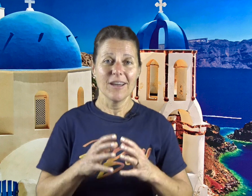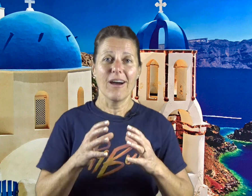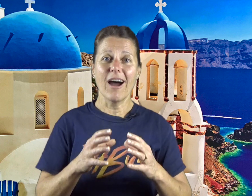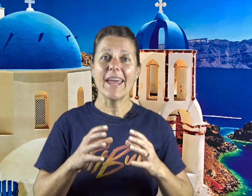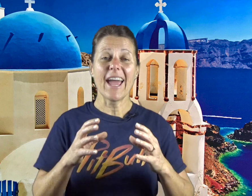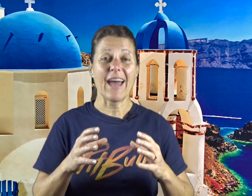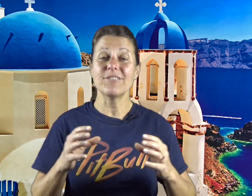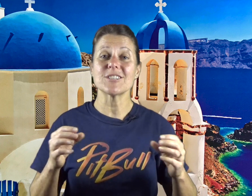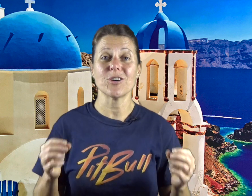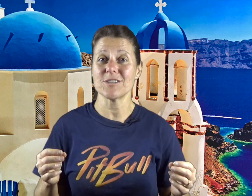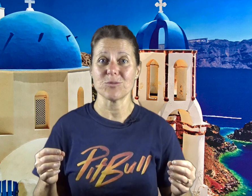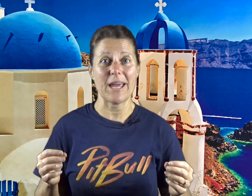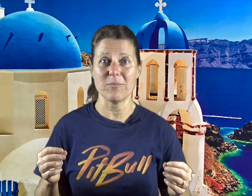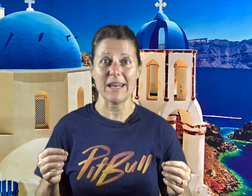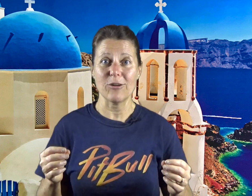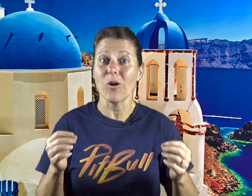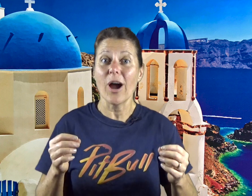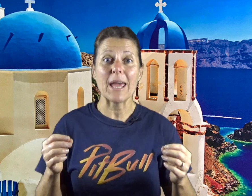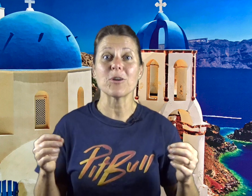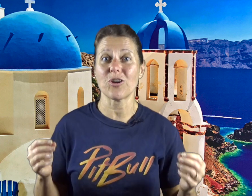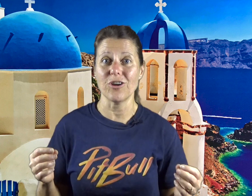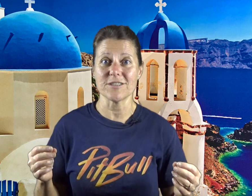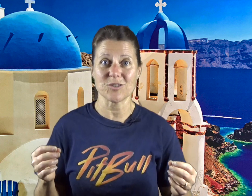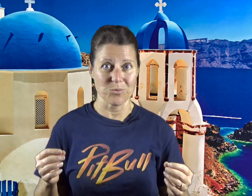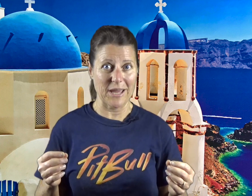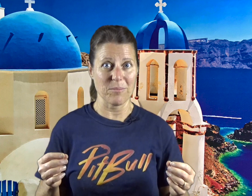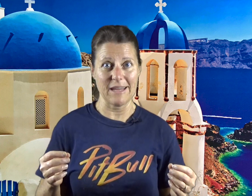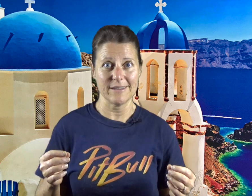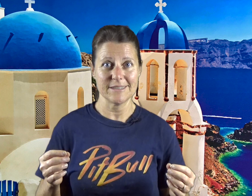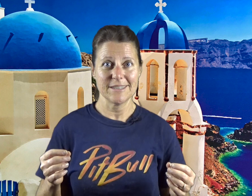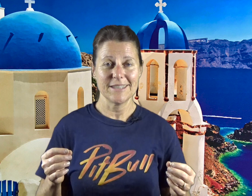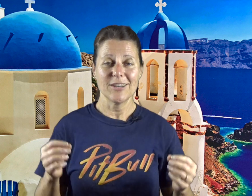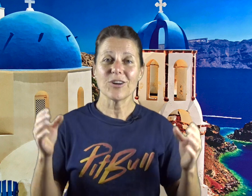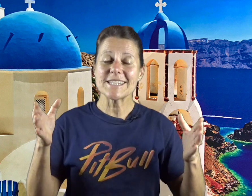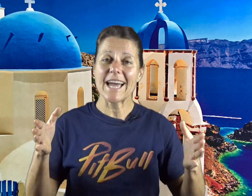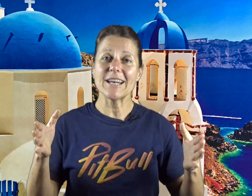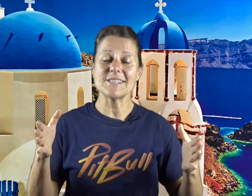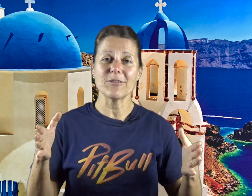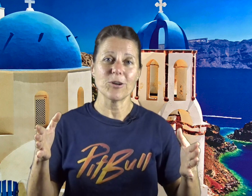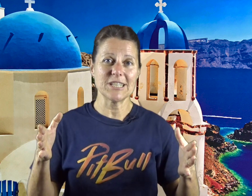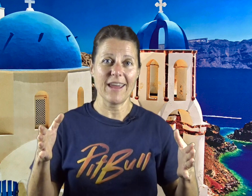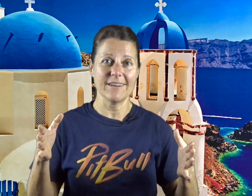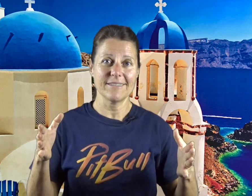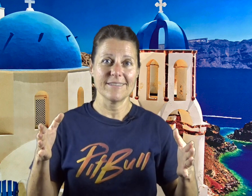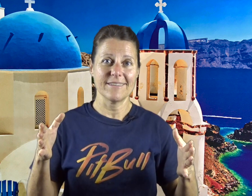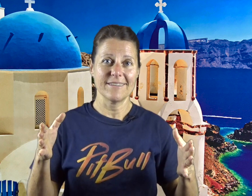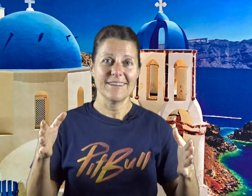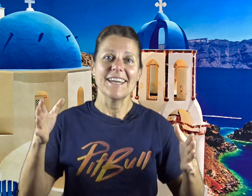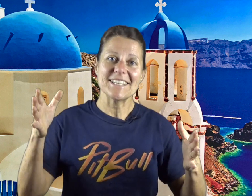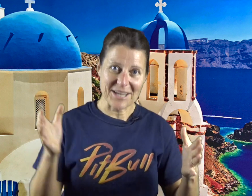I have this curse around money or I am cursed around money on a scale of zero to ten it's